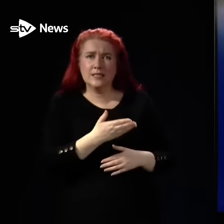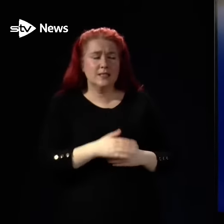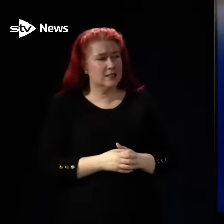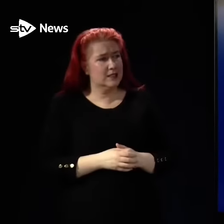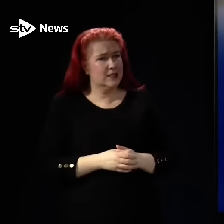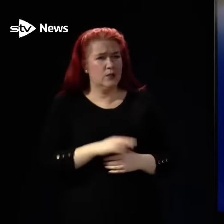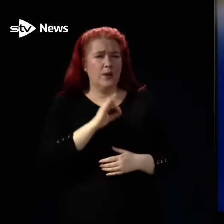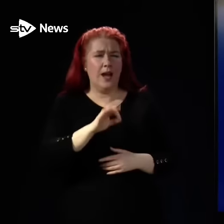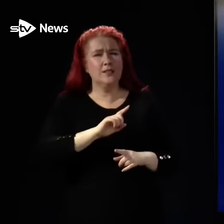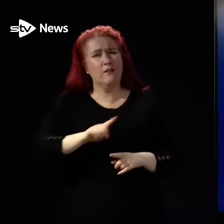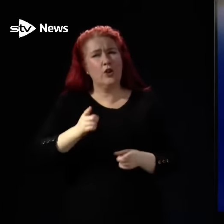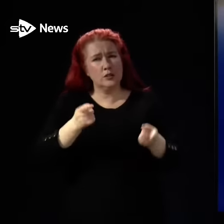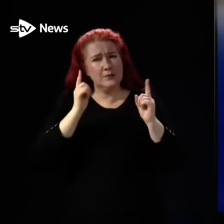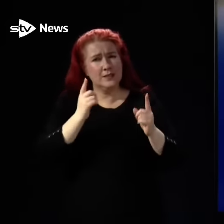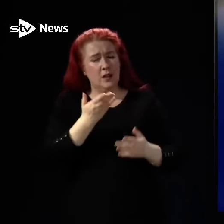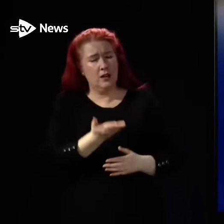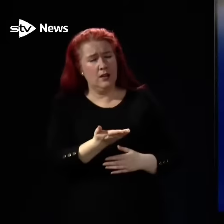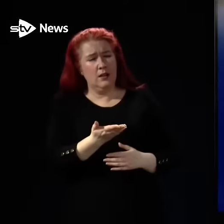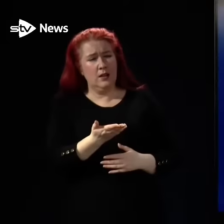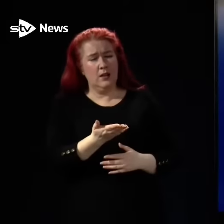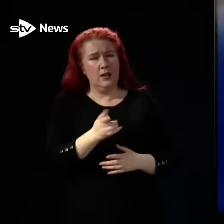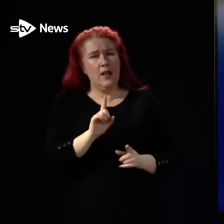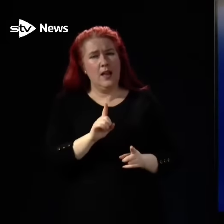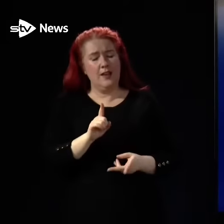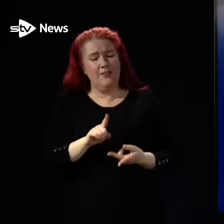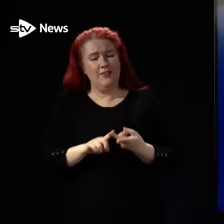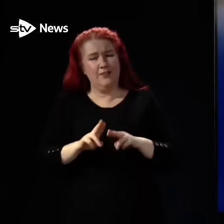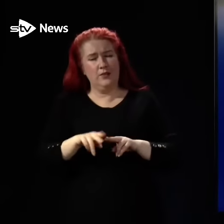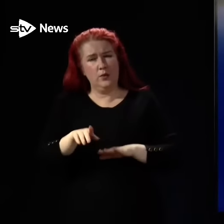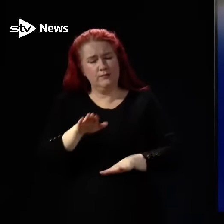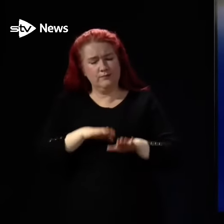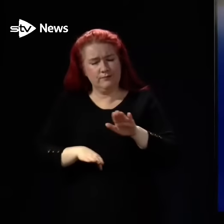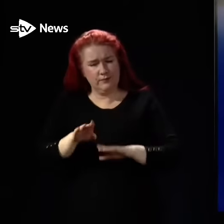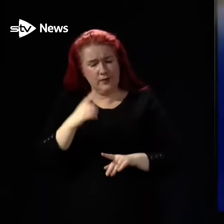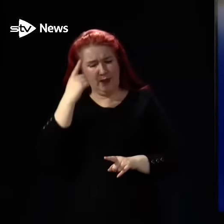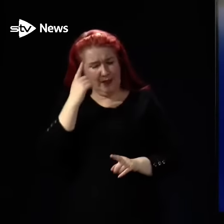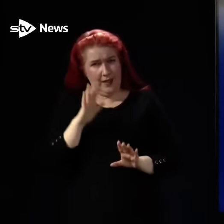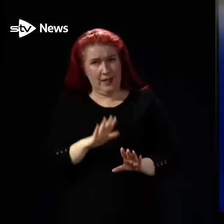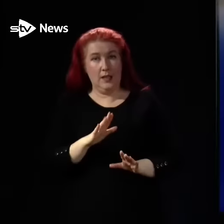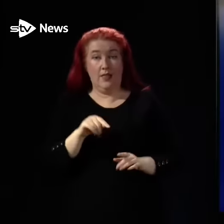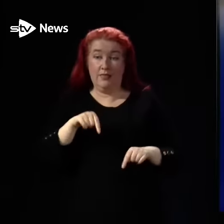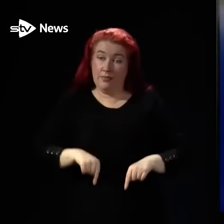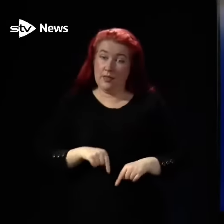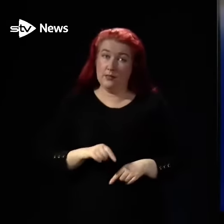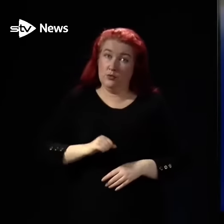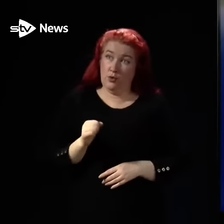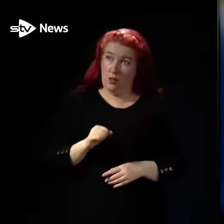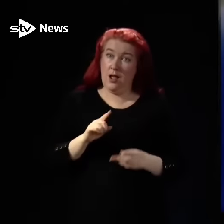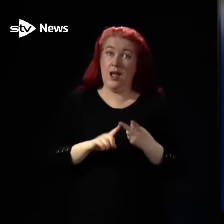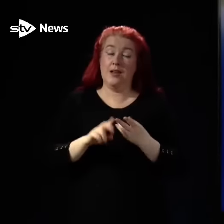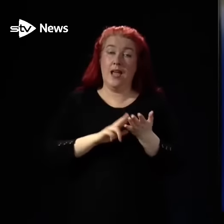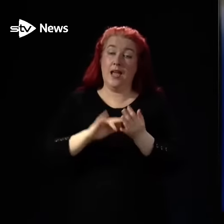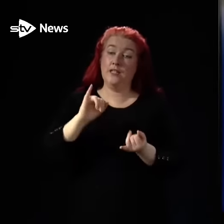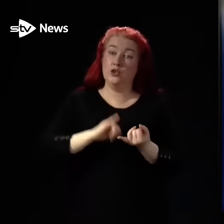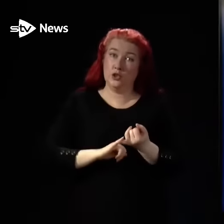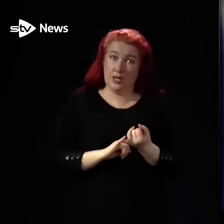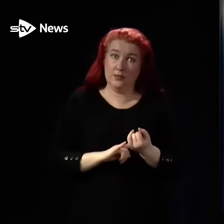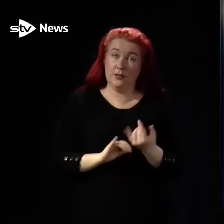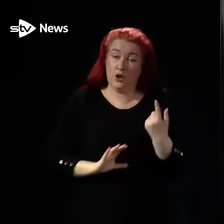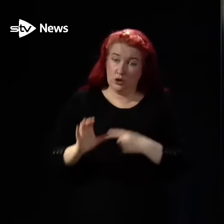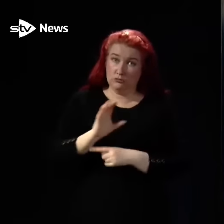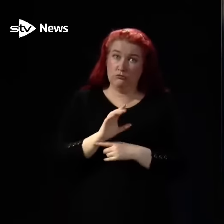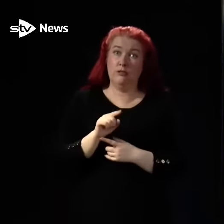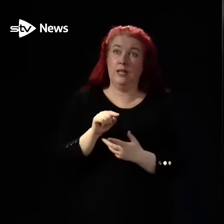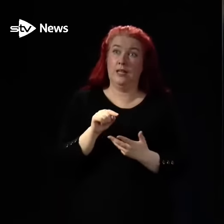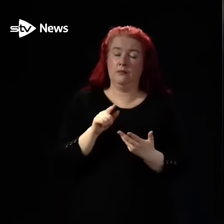just taking a step back, did this country and did the NHS generally not go into COVID, let alone now,